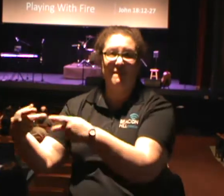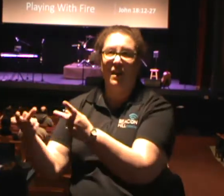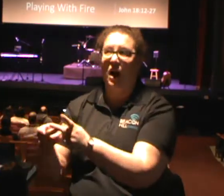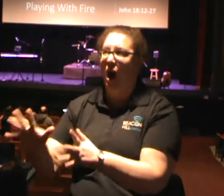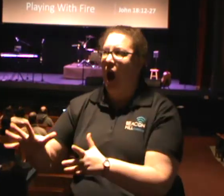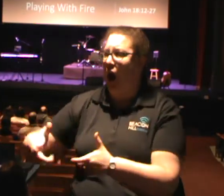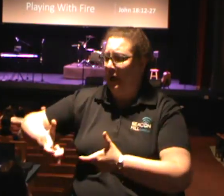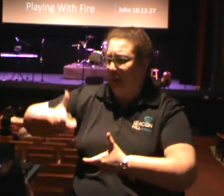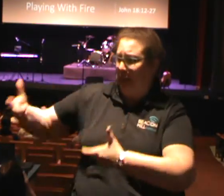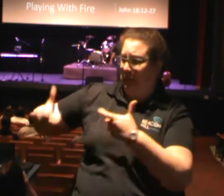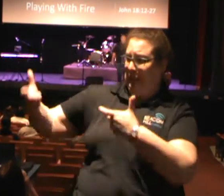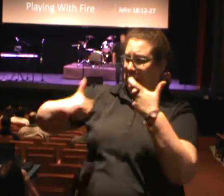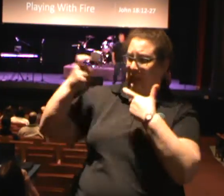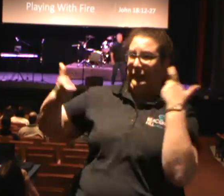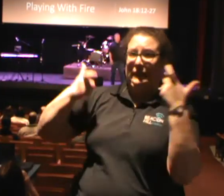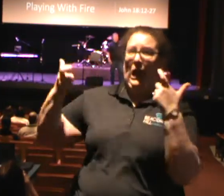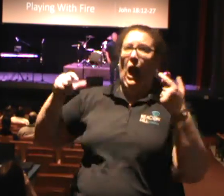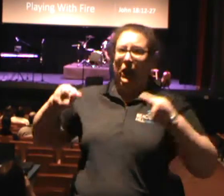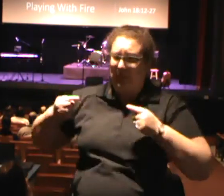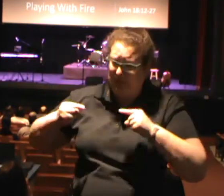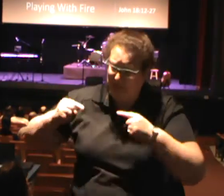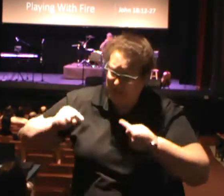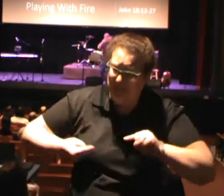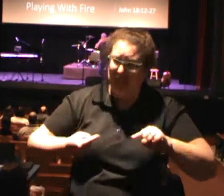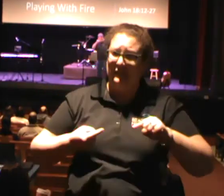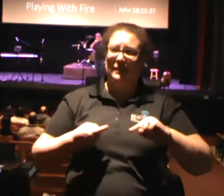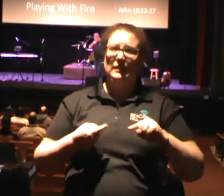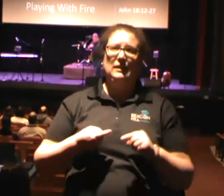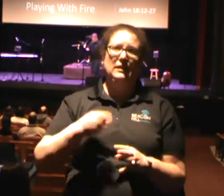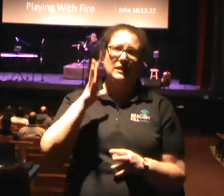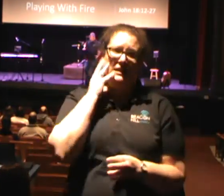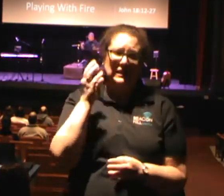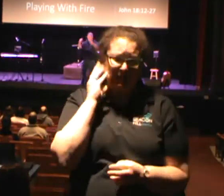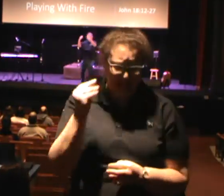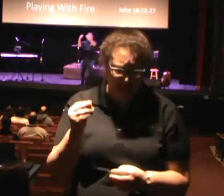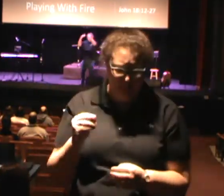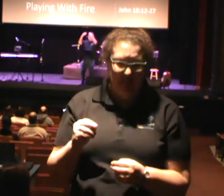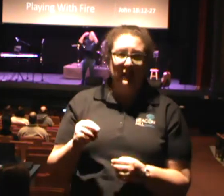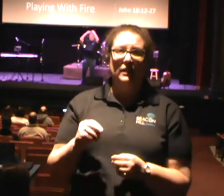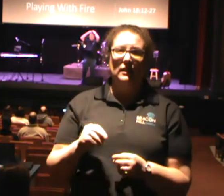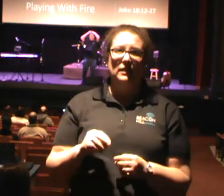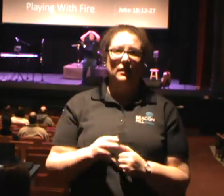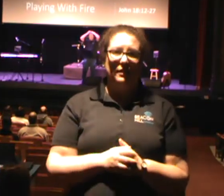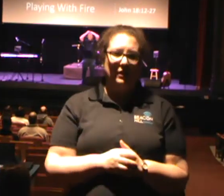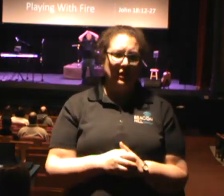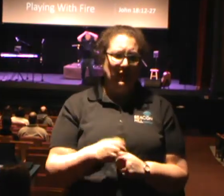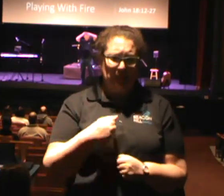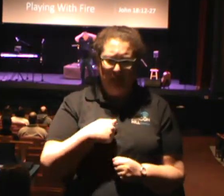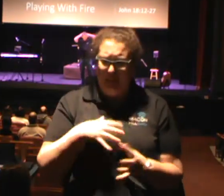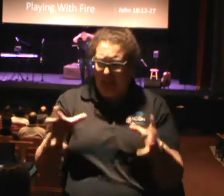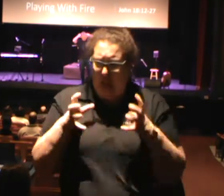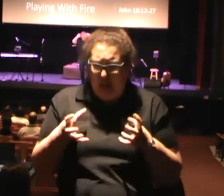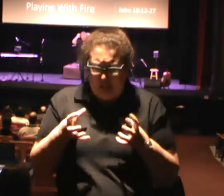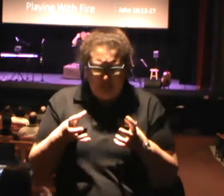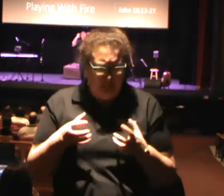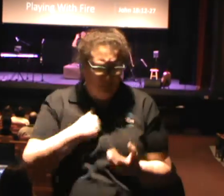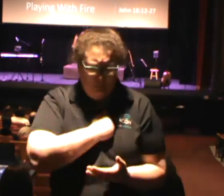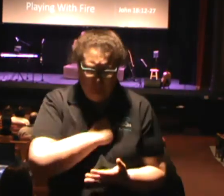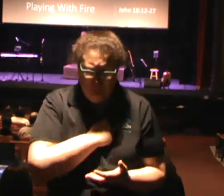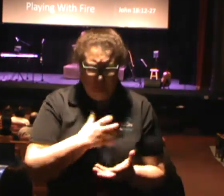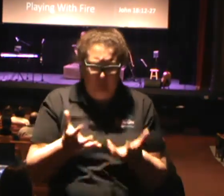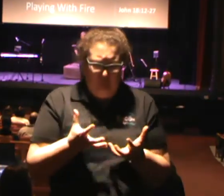screams, the pain that came out of her mouth, and it was like I wanted to take that pain away from her, but